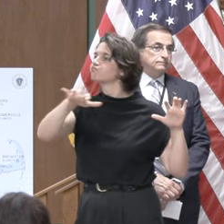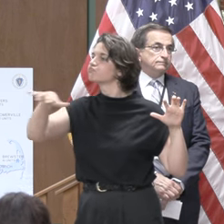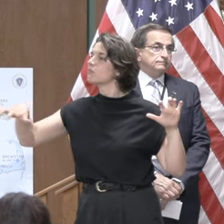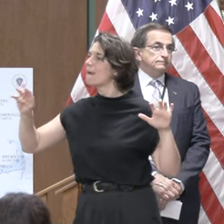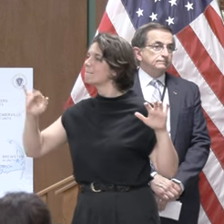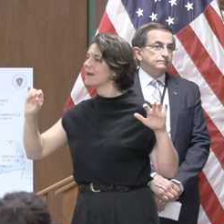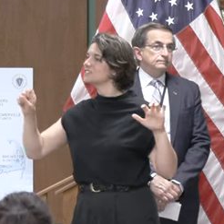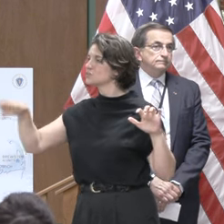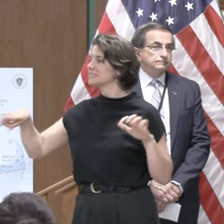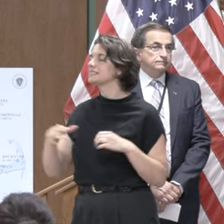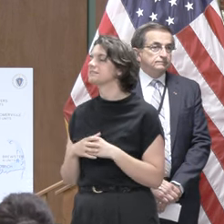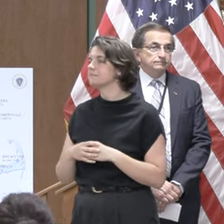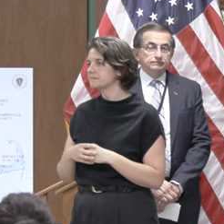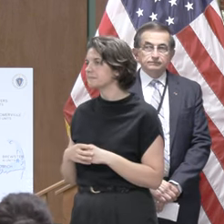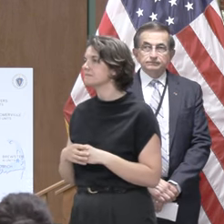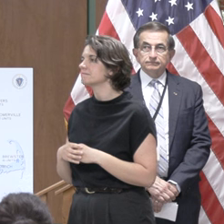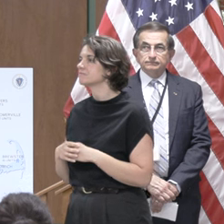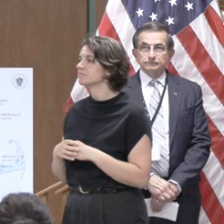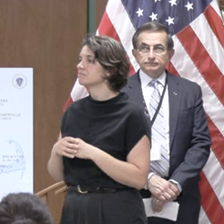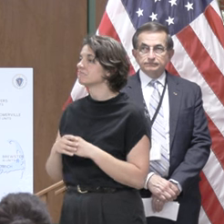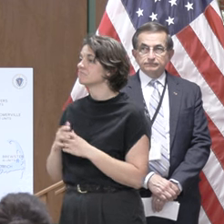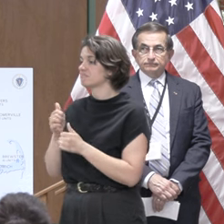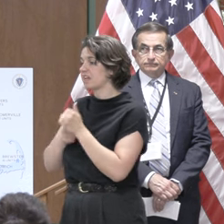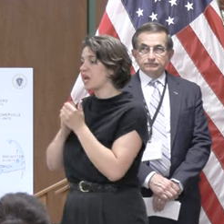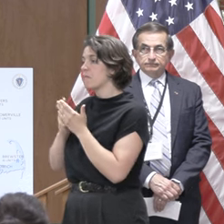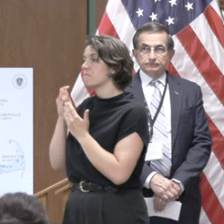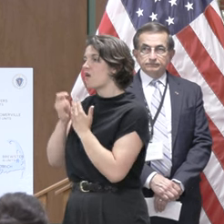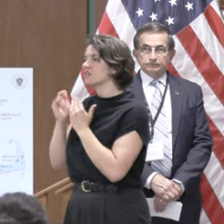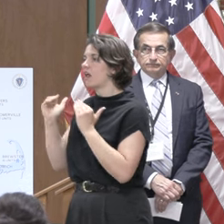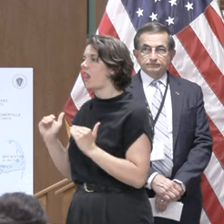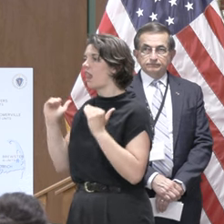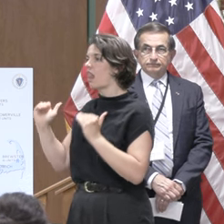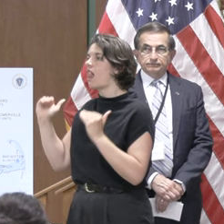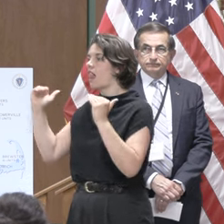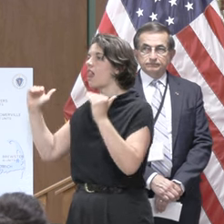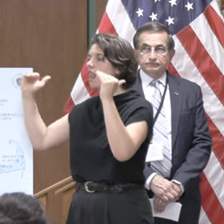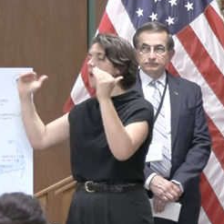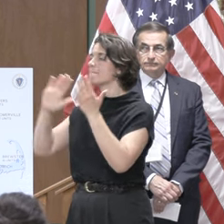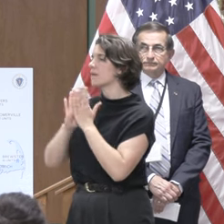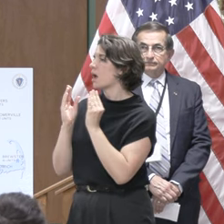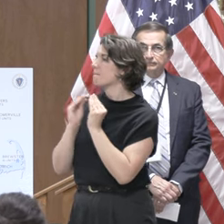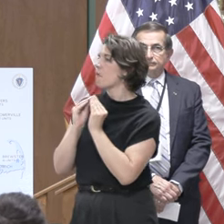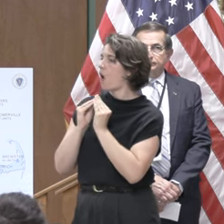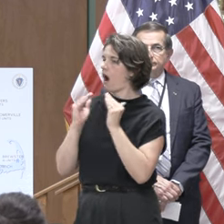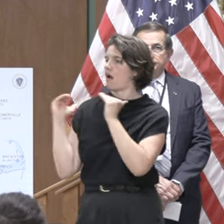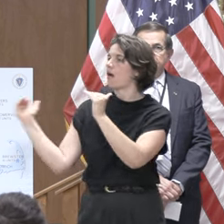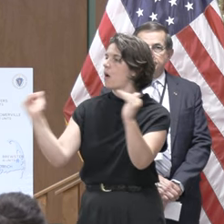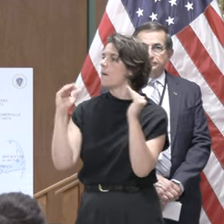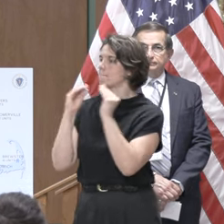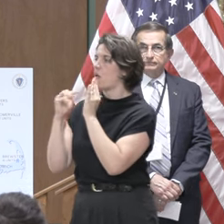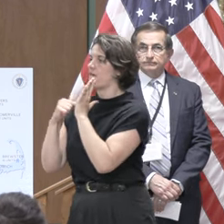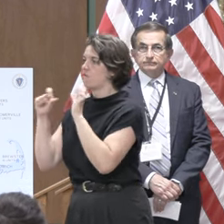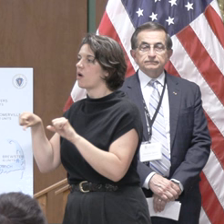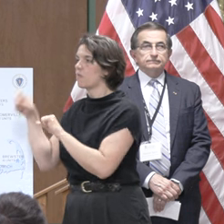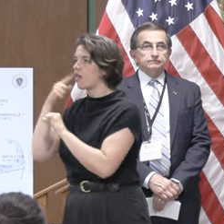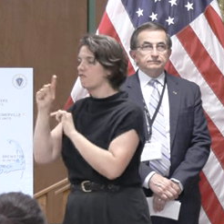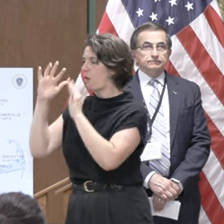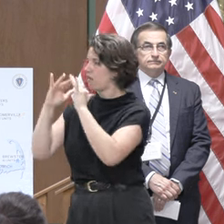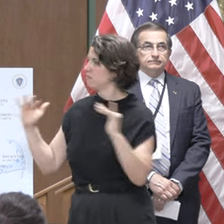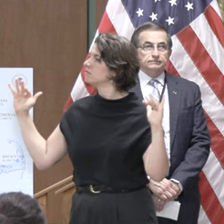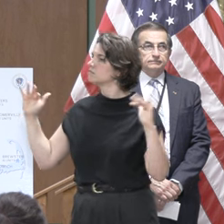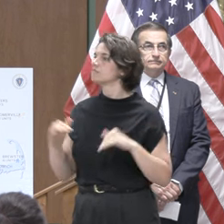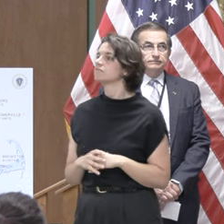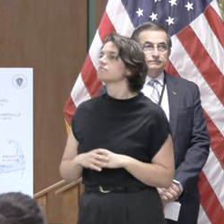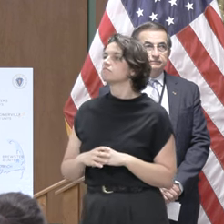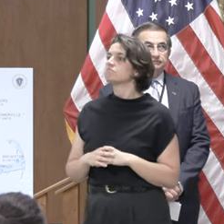get us one step closer to becoming a more equitable and affordable massachusetts for every income so everyone from a